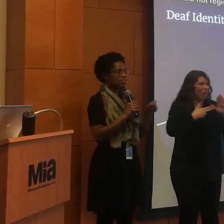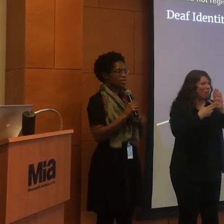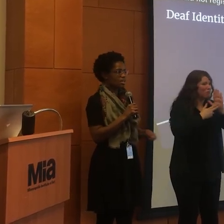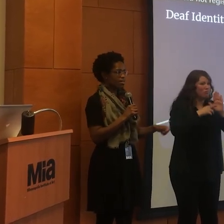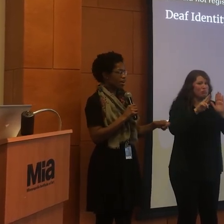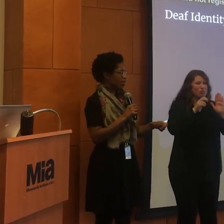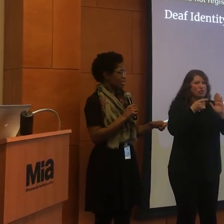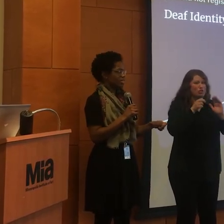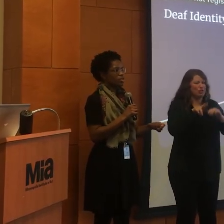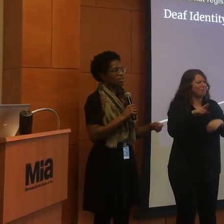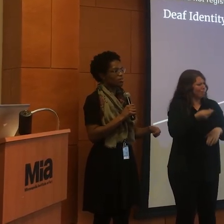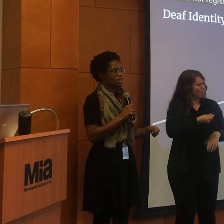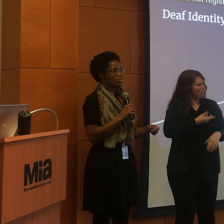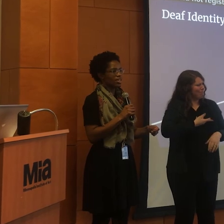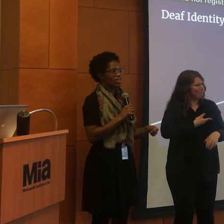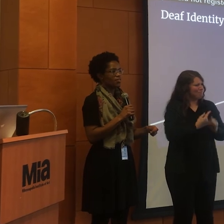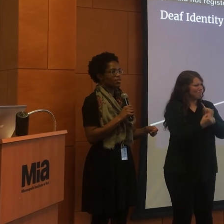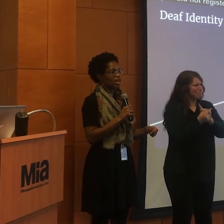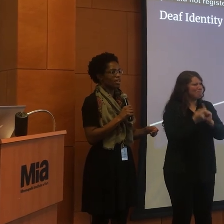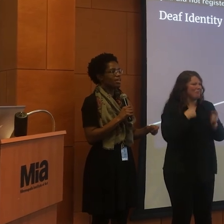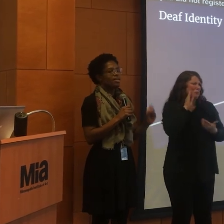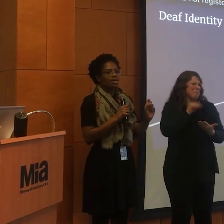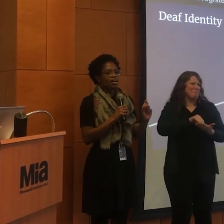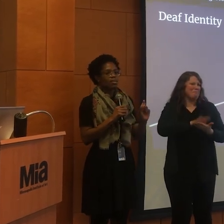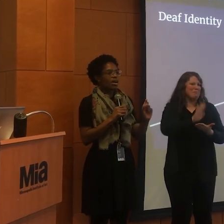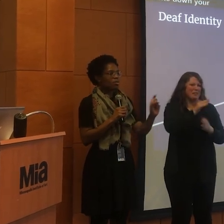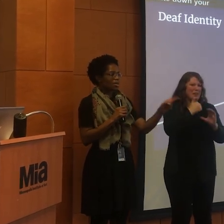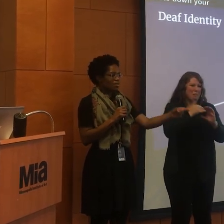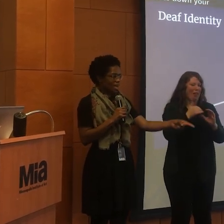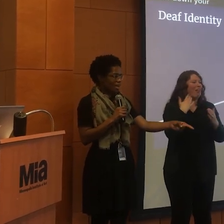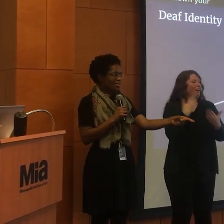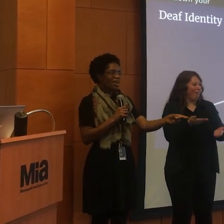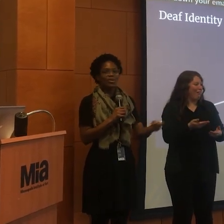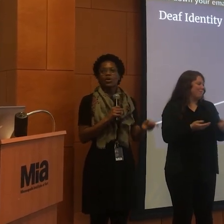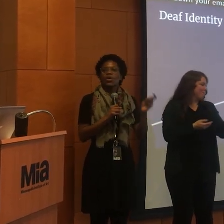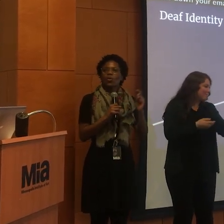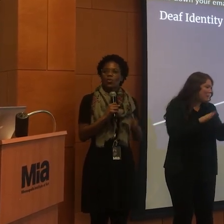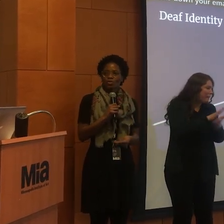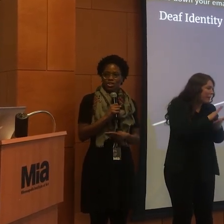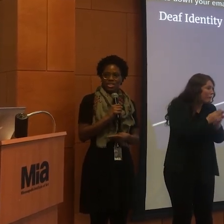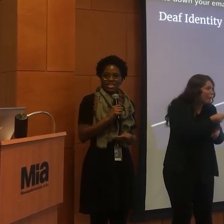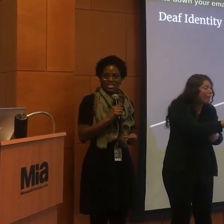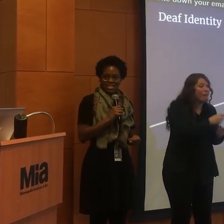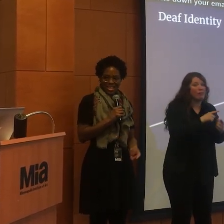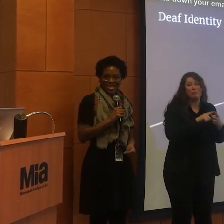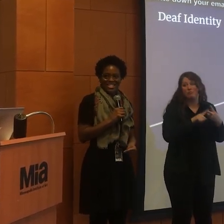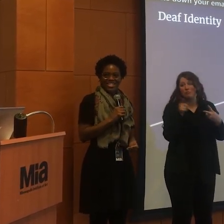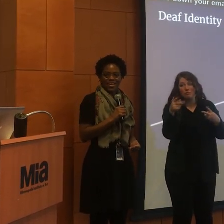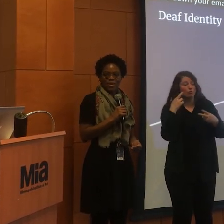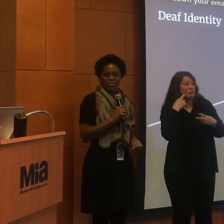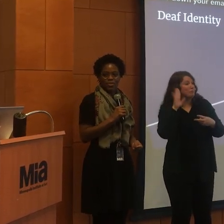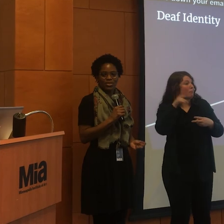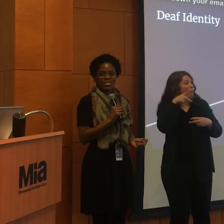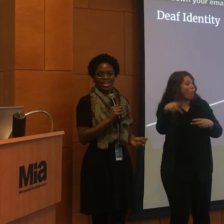and I'll write down your email address if you'd like a copy of the handout or Regina's slides for today.